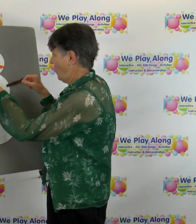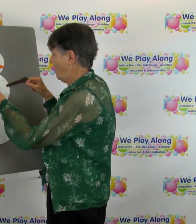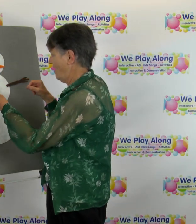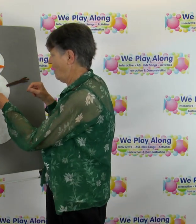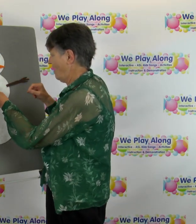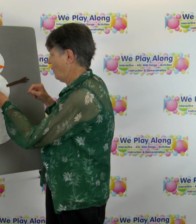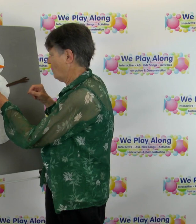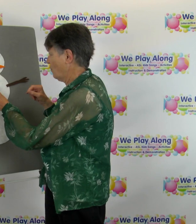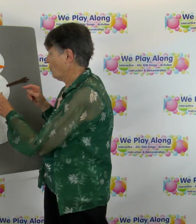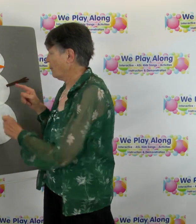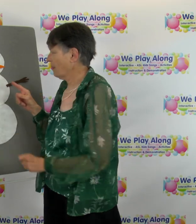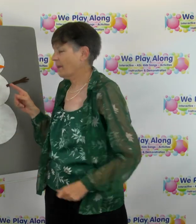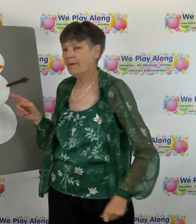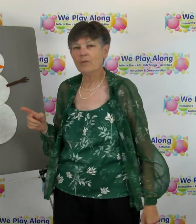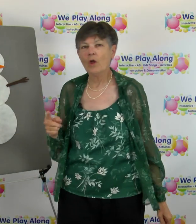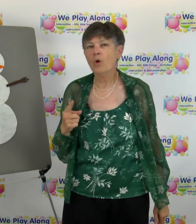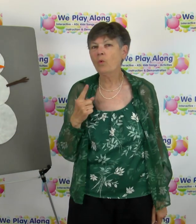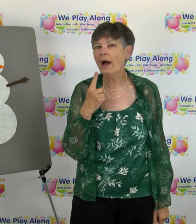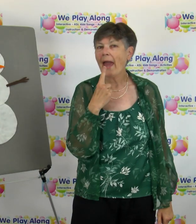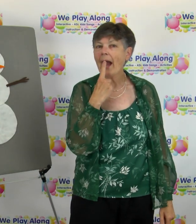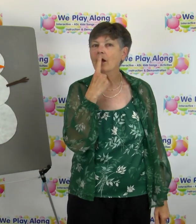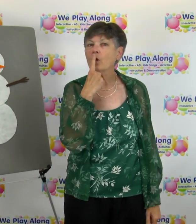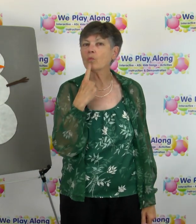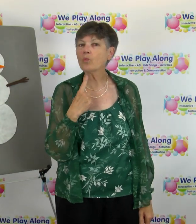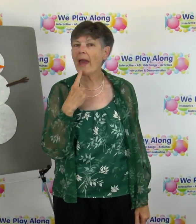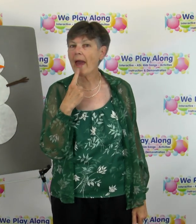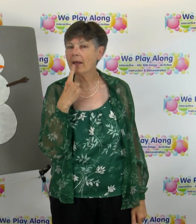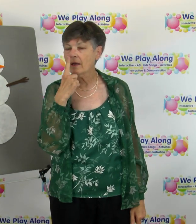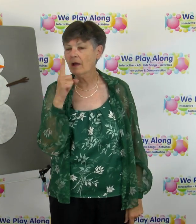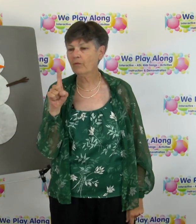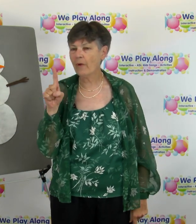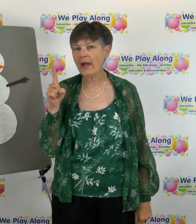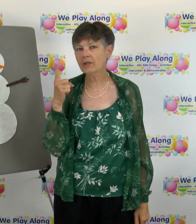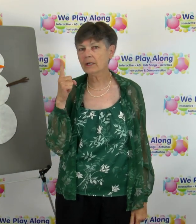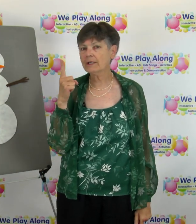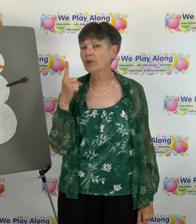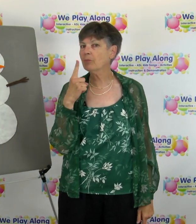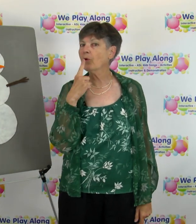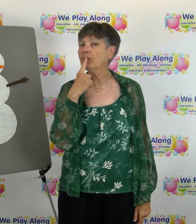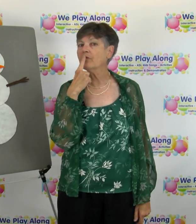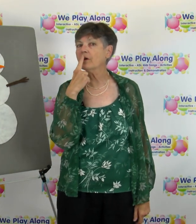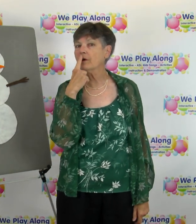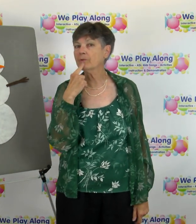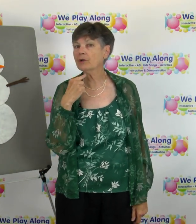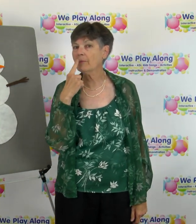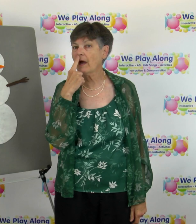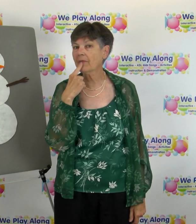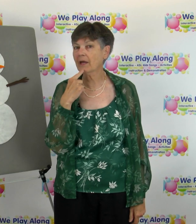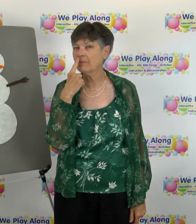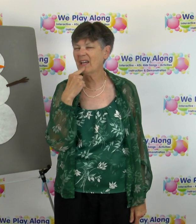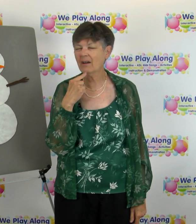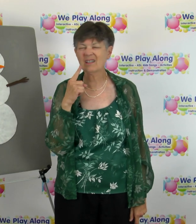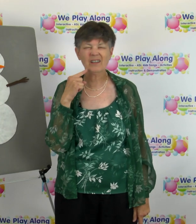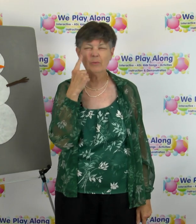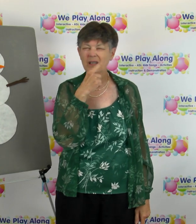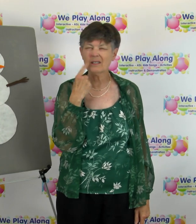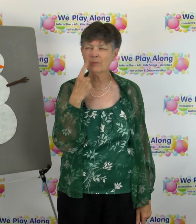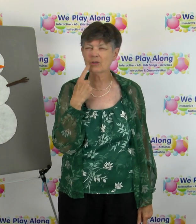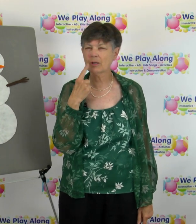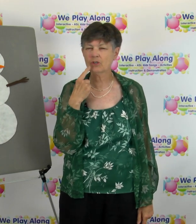we'll add a red red red you're gonna take your pointer finger up to your mouth and come down because everybody's lips are some